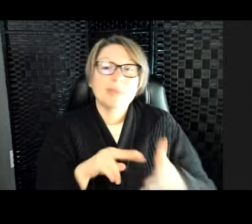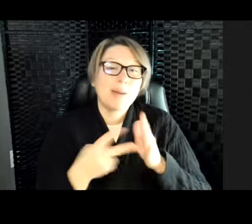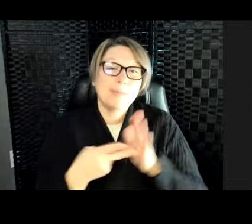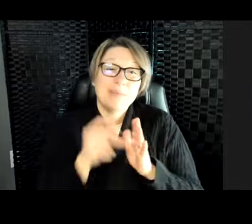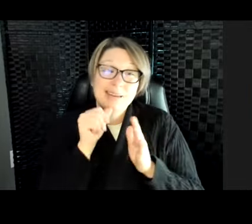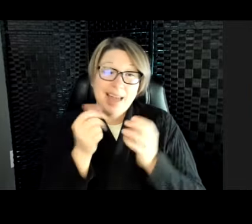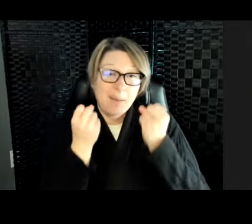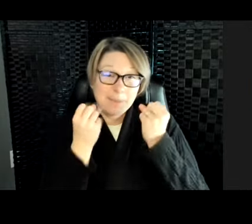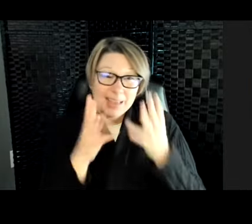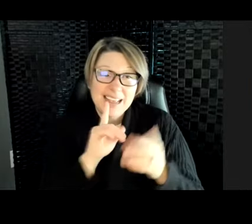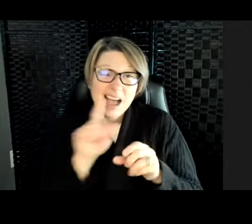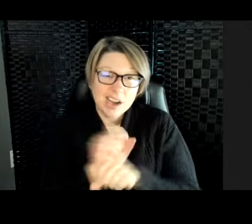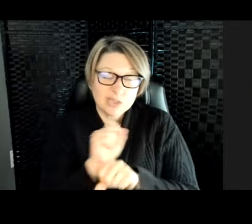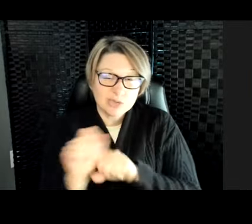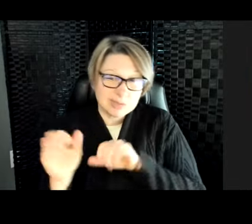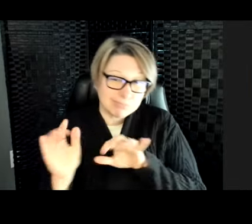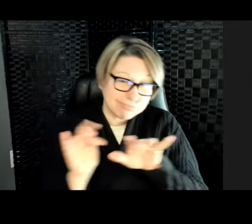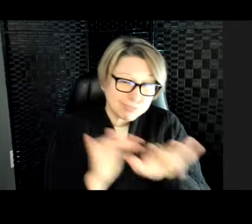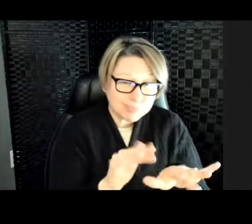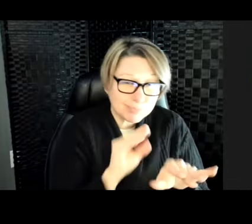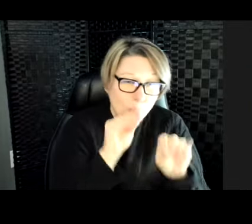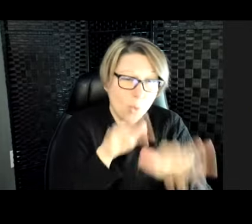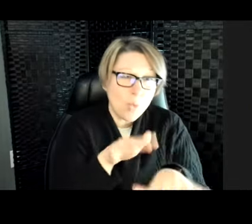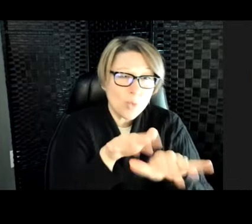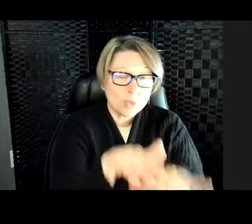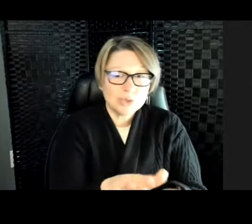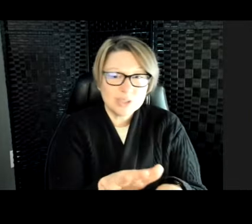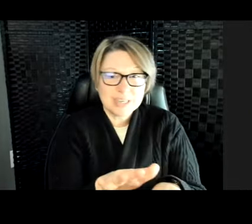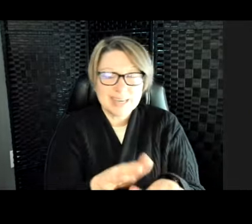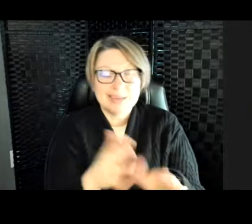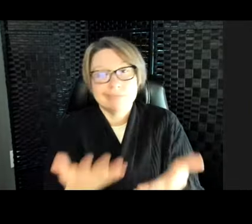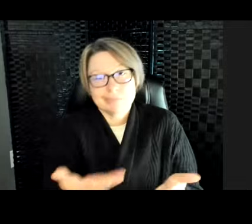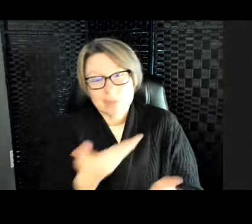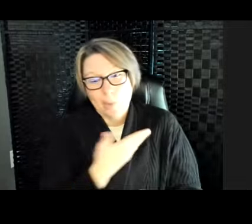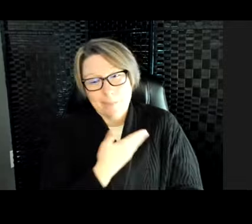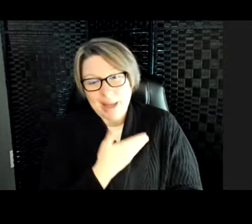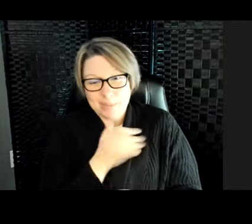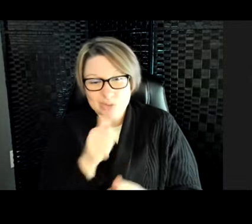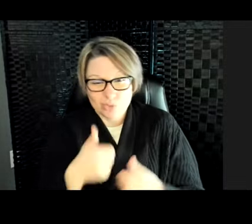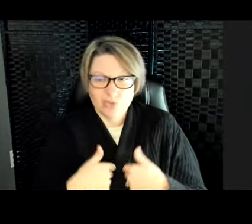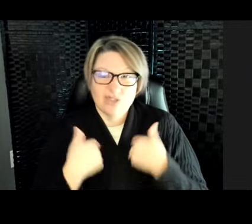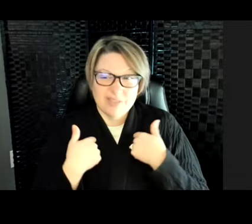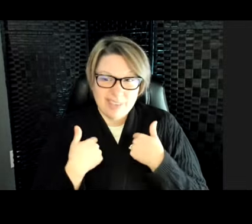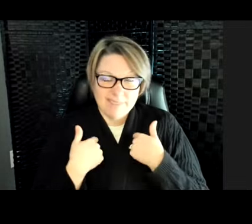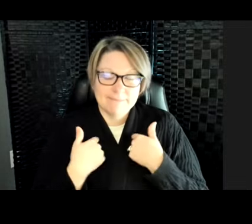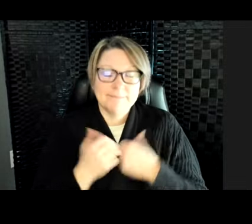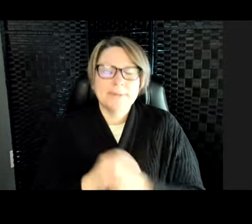So, there's not a high survival rate of the babies. And humans, by putting things like